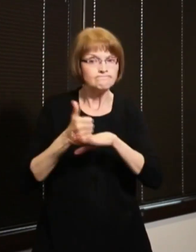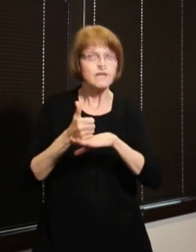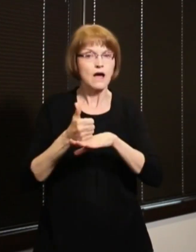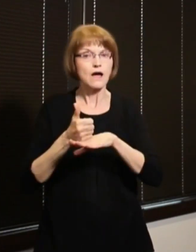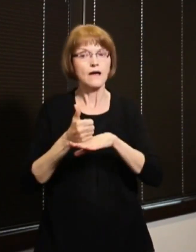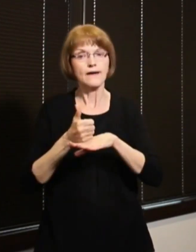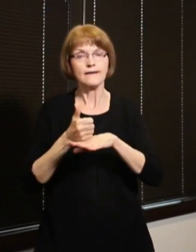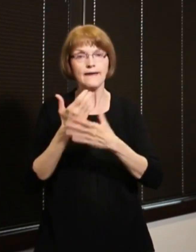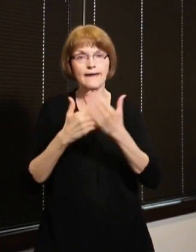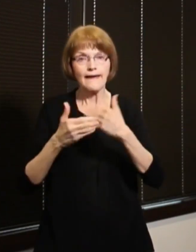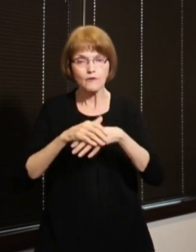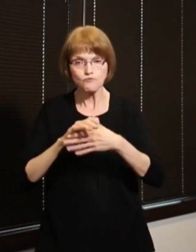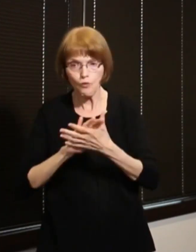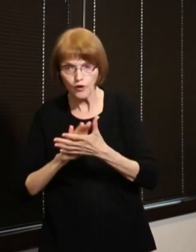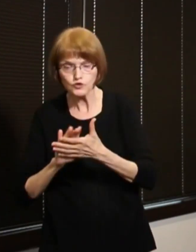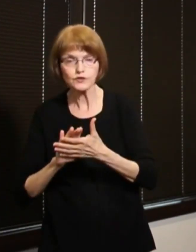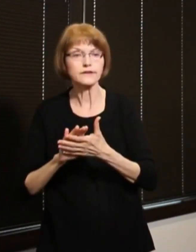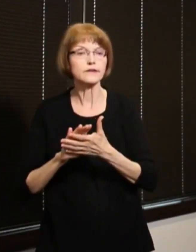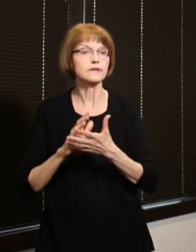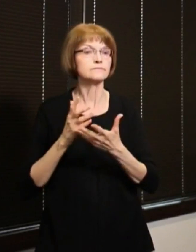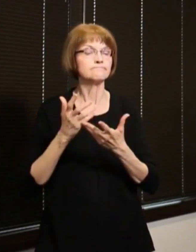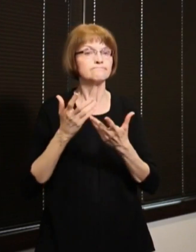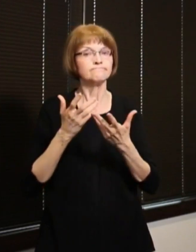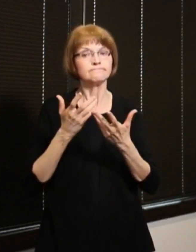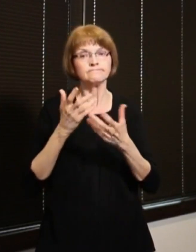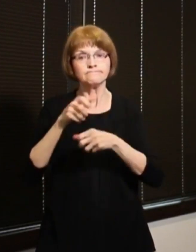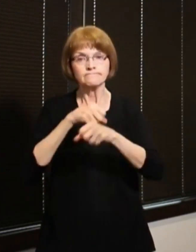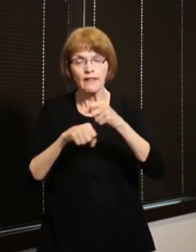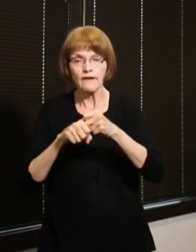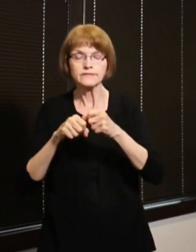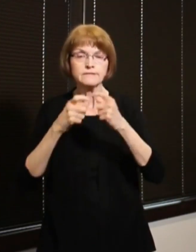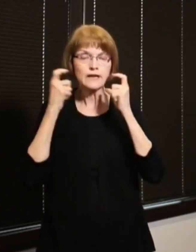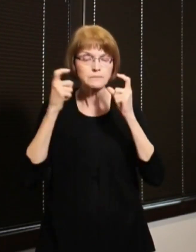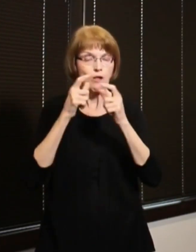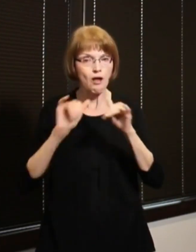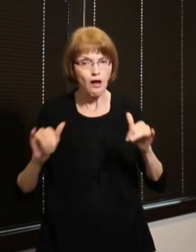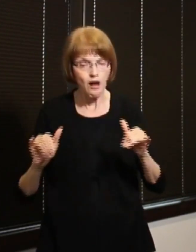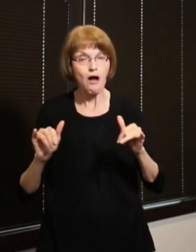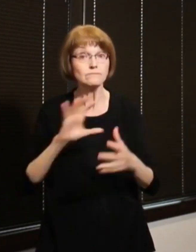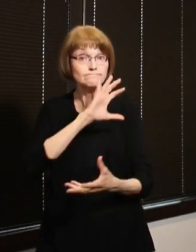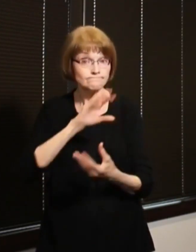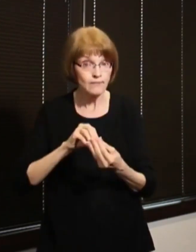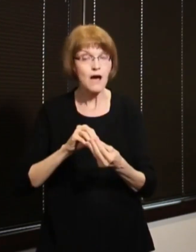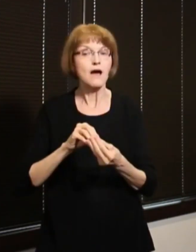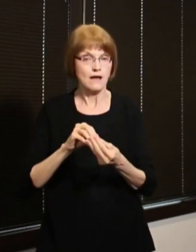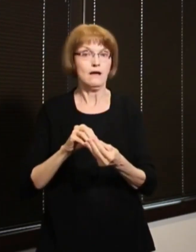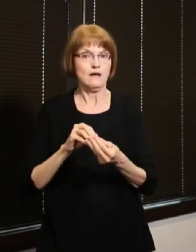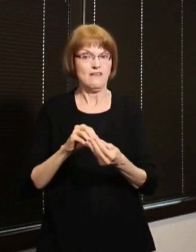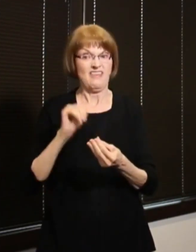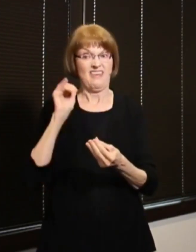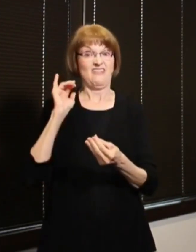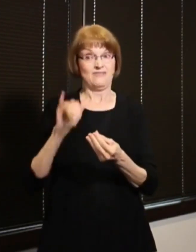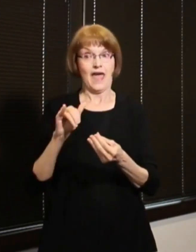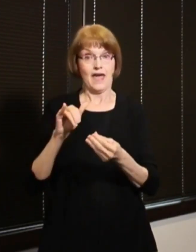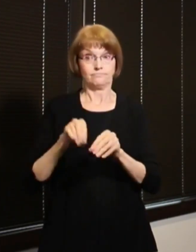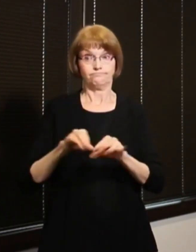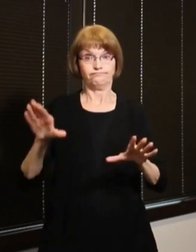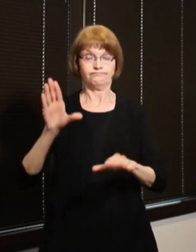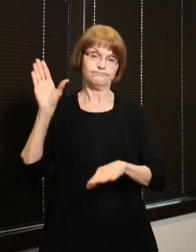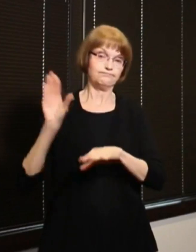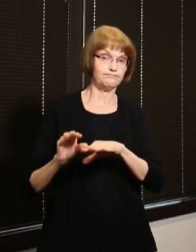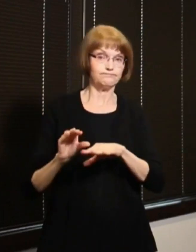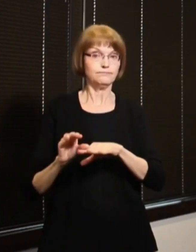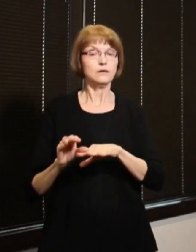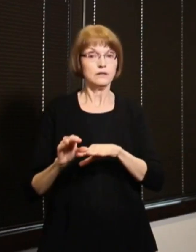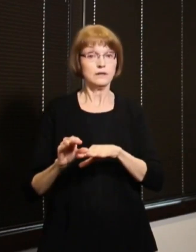hand washing, hand hygiene, face masks, all of those other things, that we've really dropped that down as a community down to around